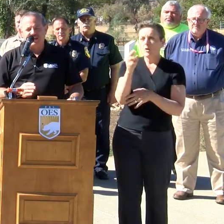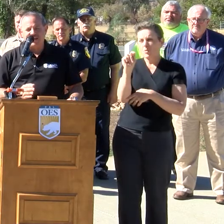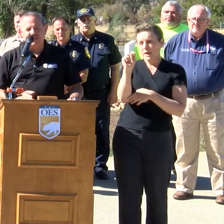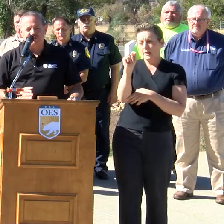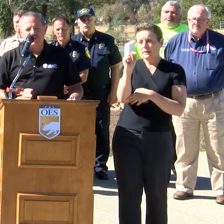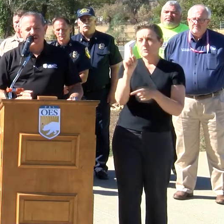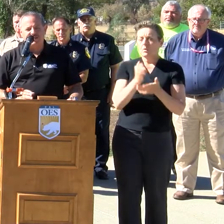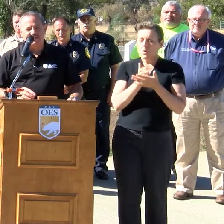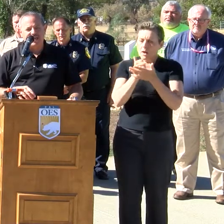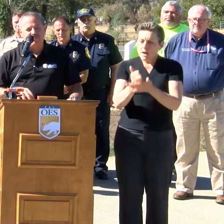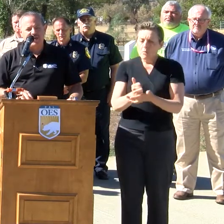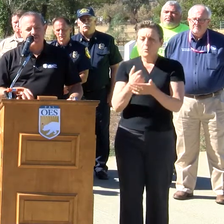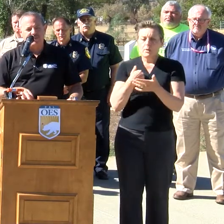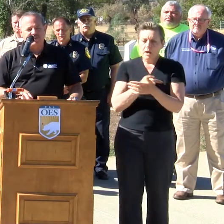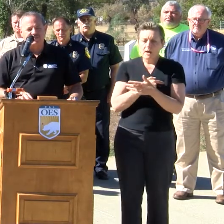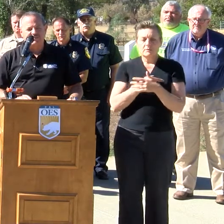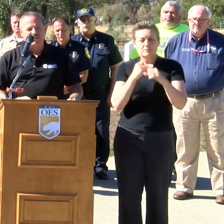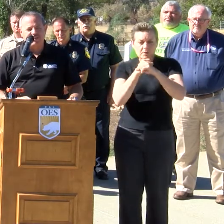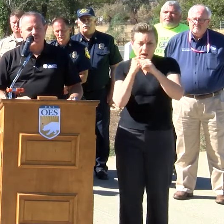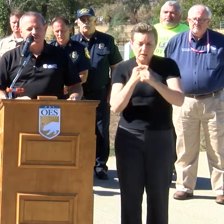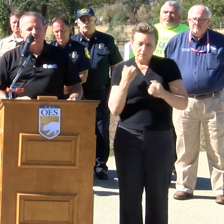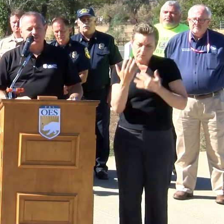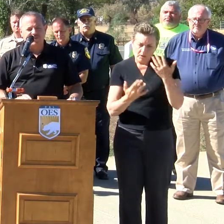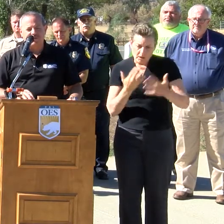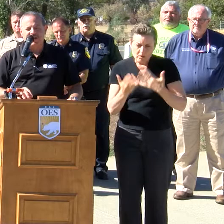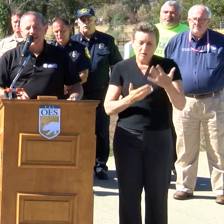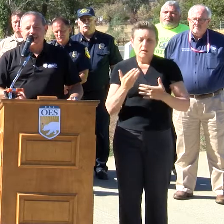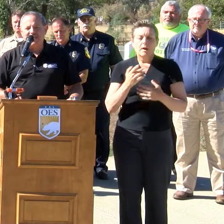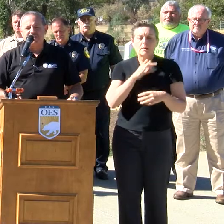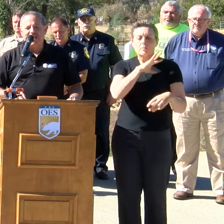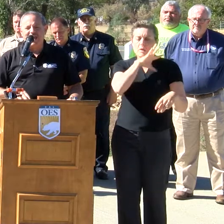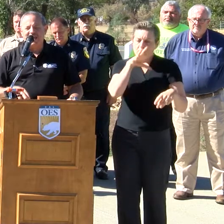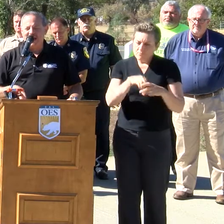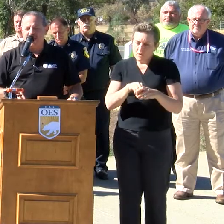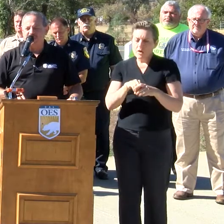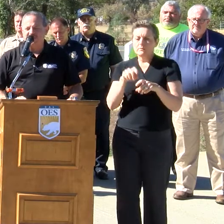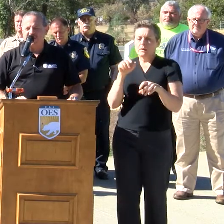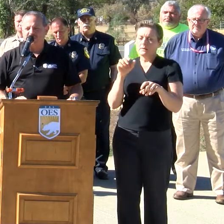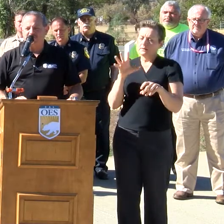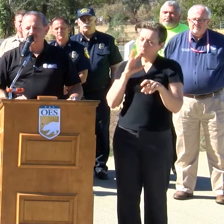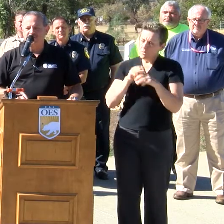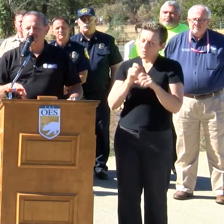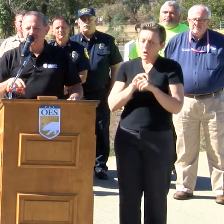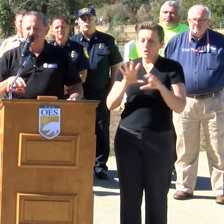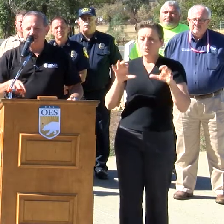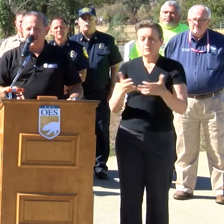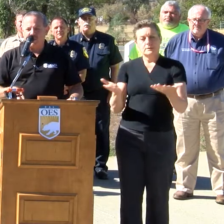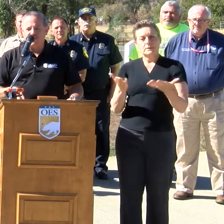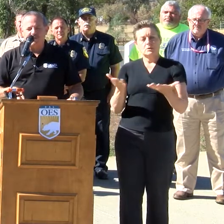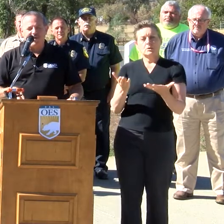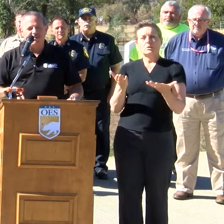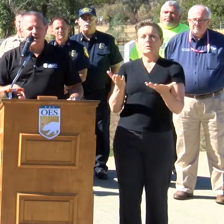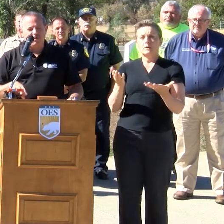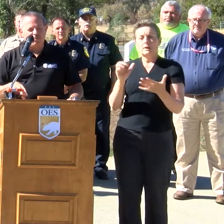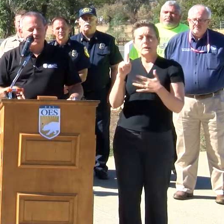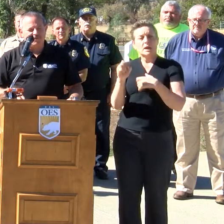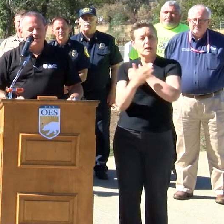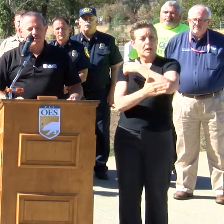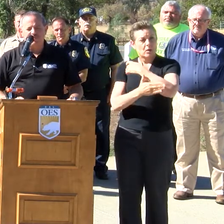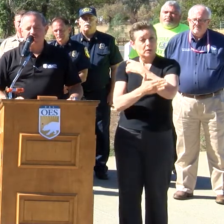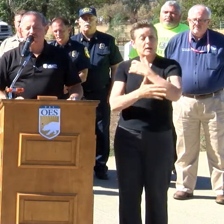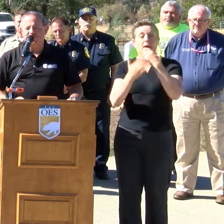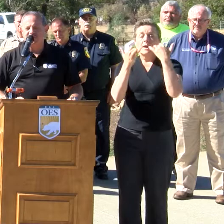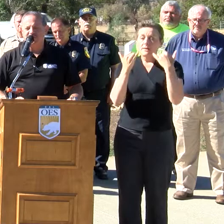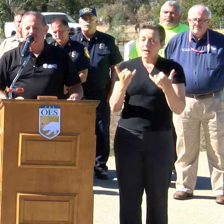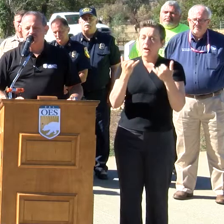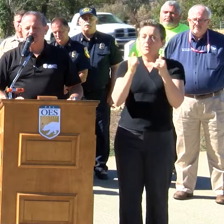in connection with us and embedded with us at the State Operations Center each day. And now with the declaration, they are on the ground here with the